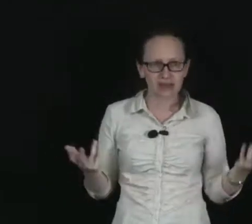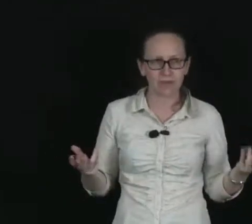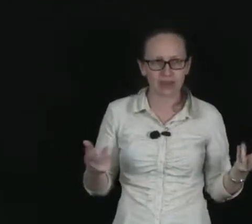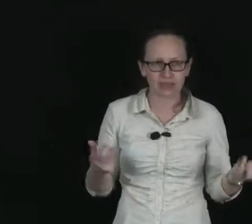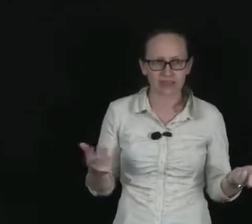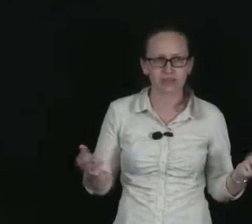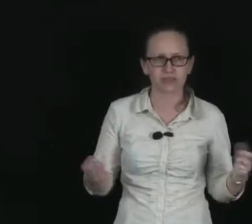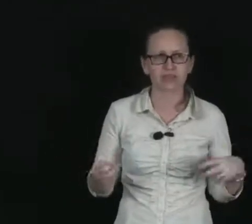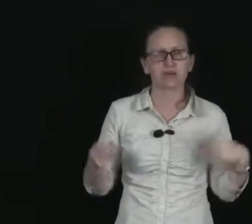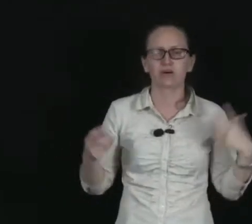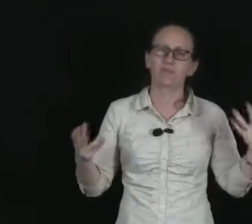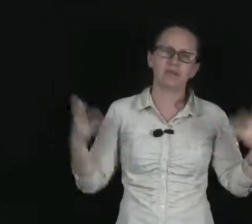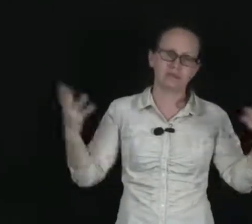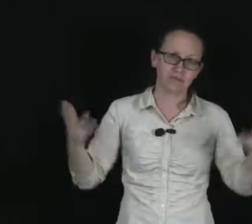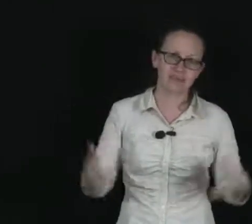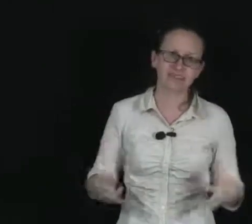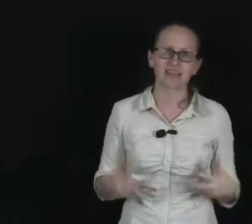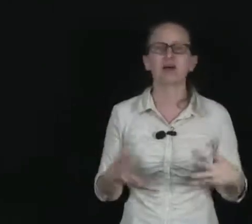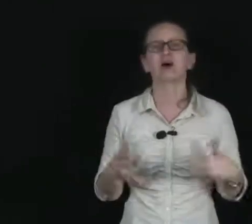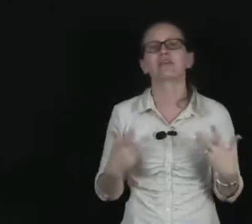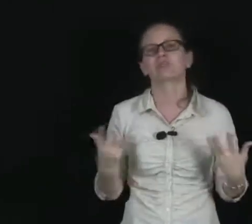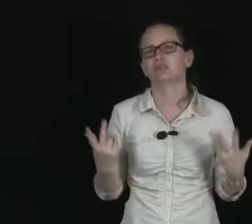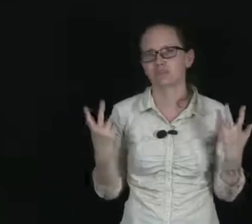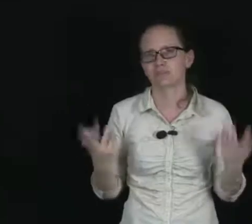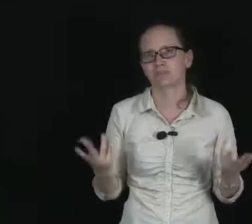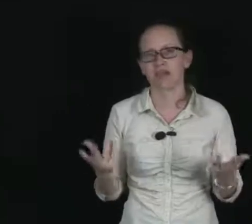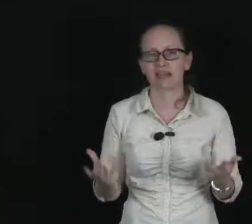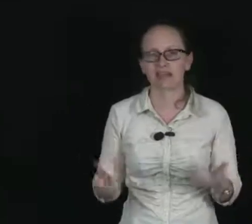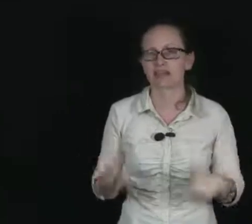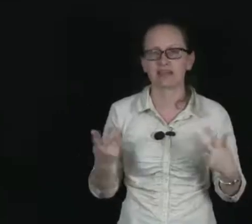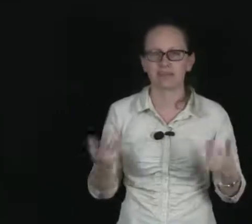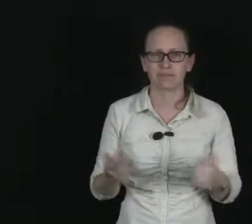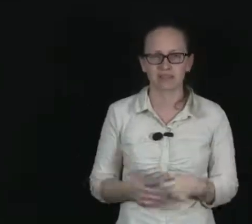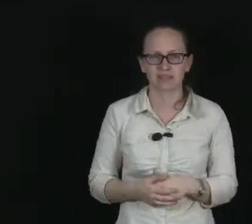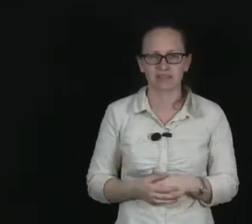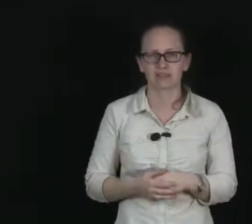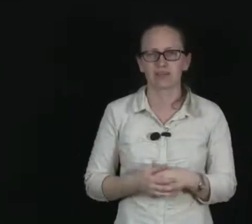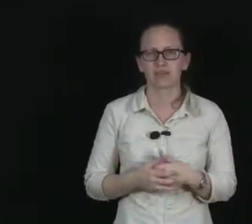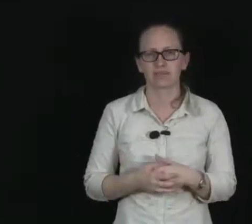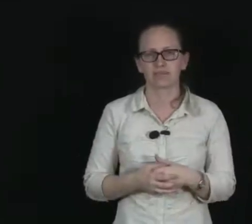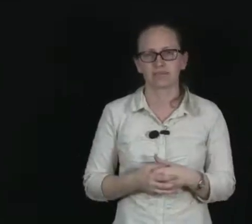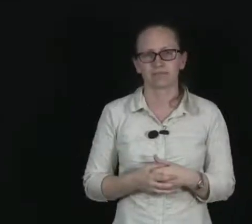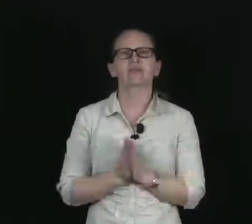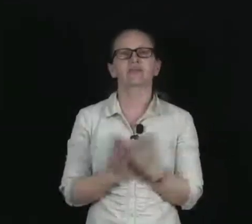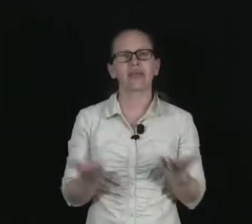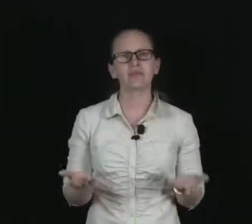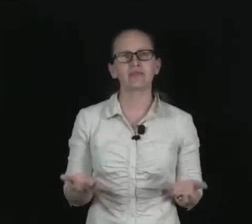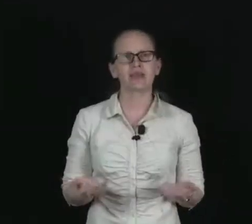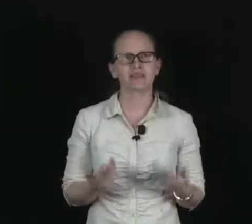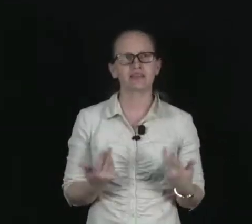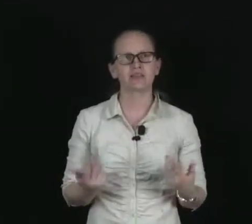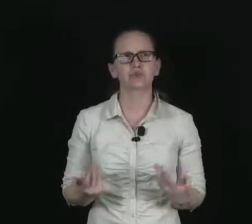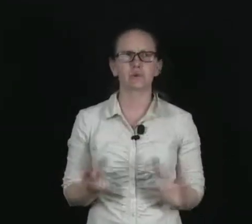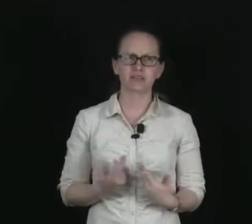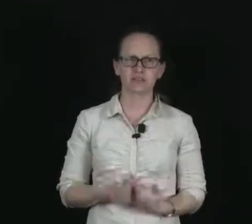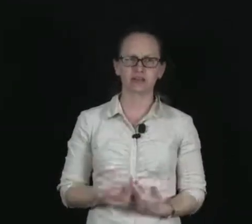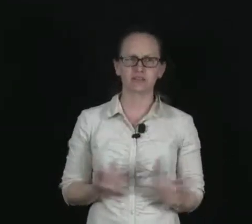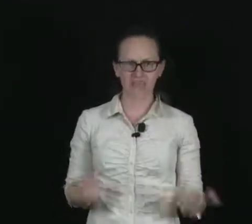particles or beta emitters are only used sparingly in medicine. Gamma rays are used quite a lot for